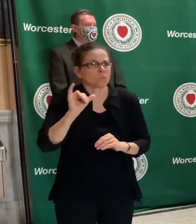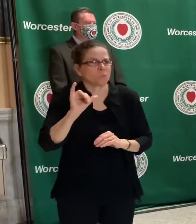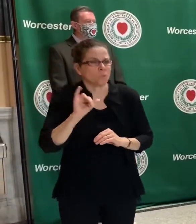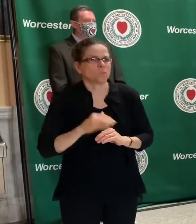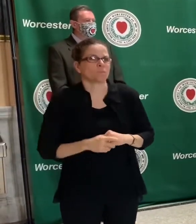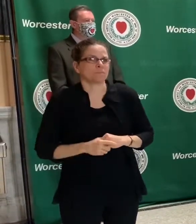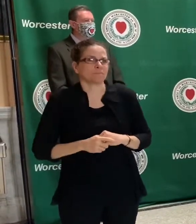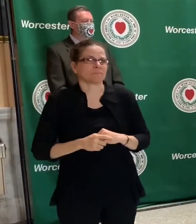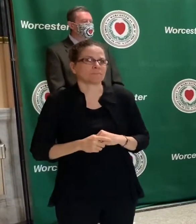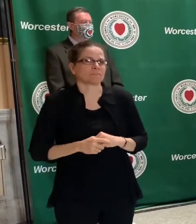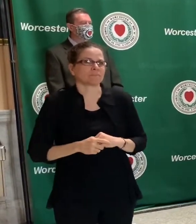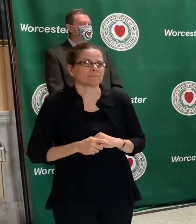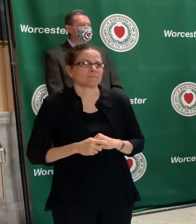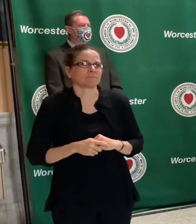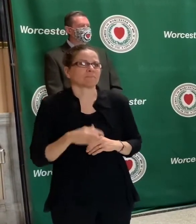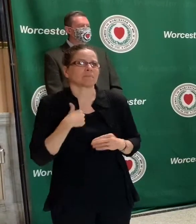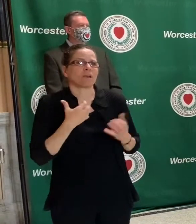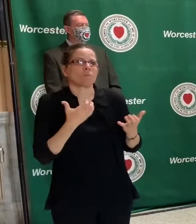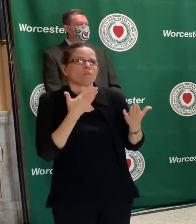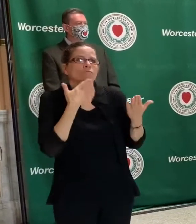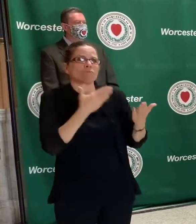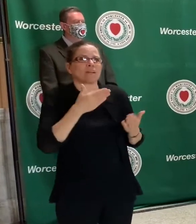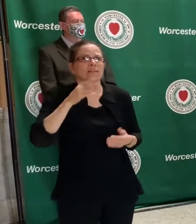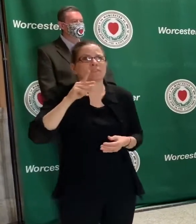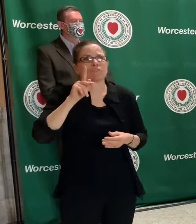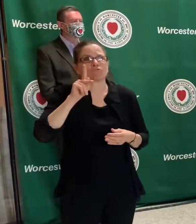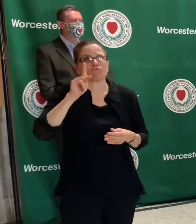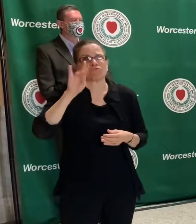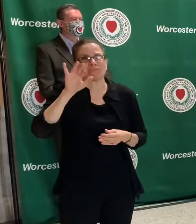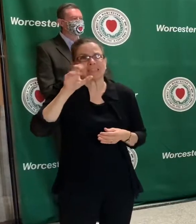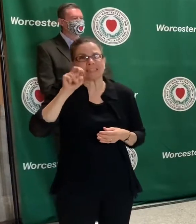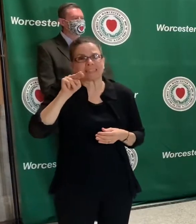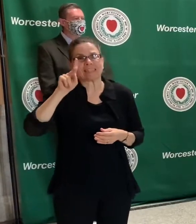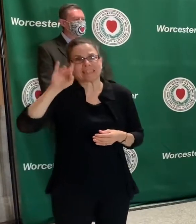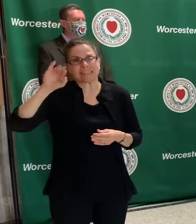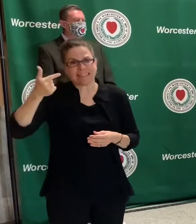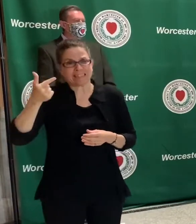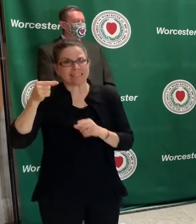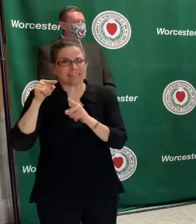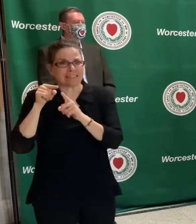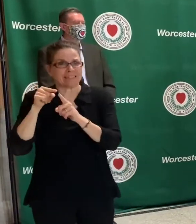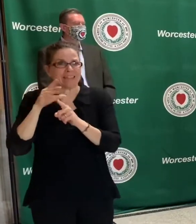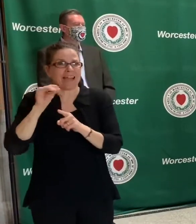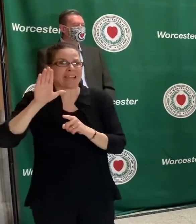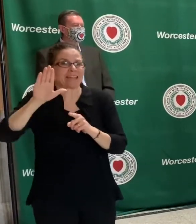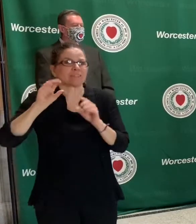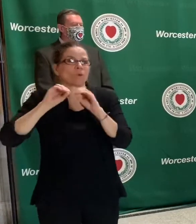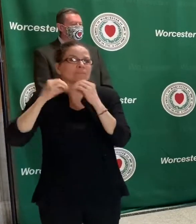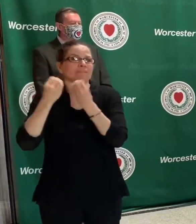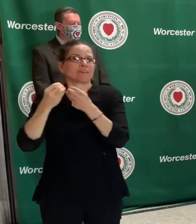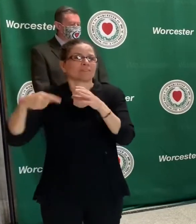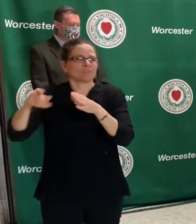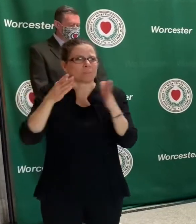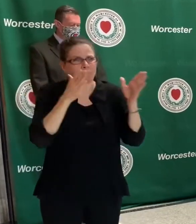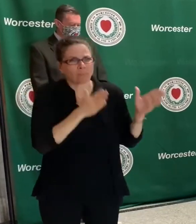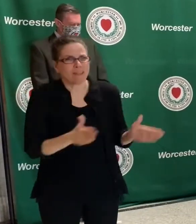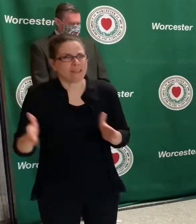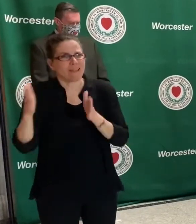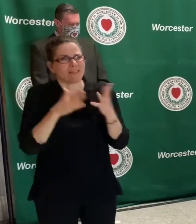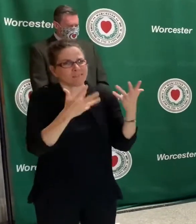thank Christian King and the Imply Black Voices and their organization for putting this together. was a well-done demonstration.